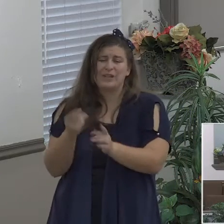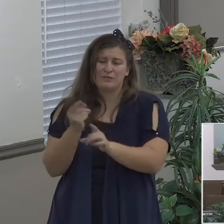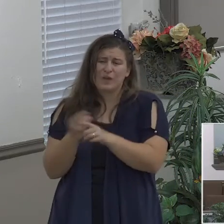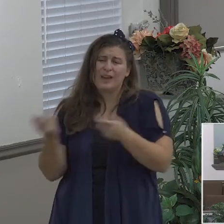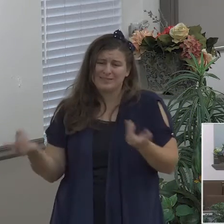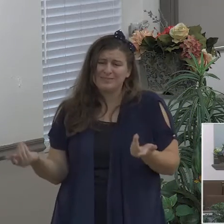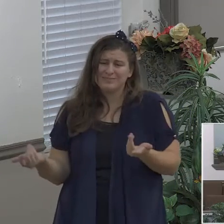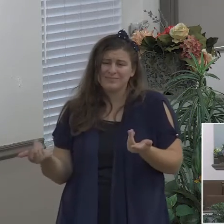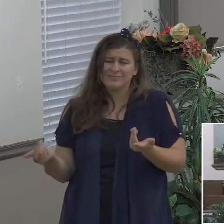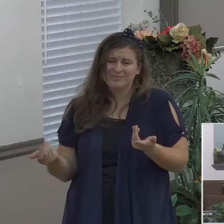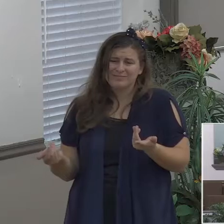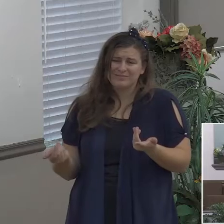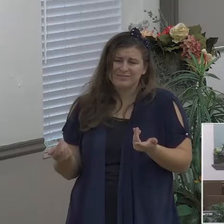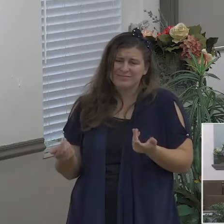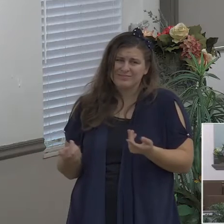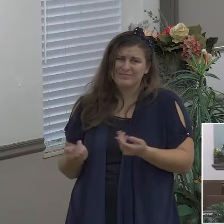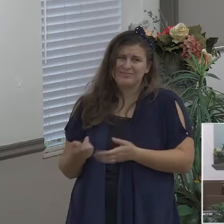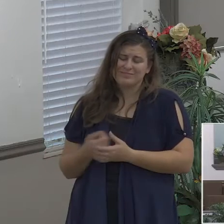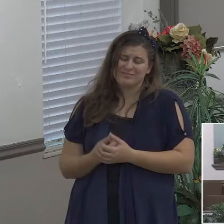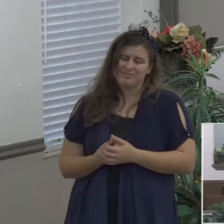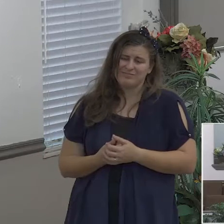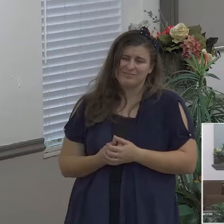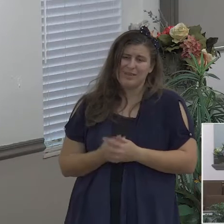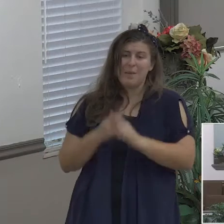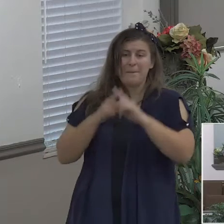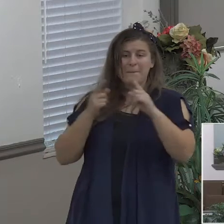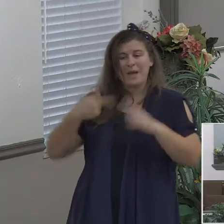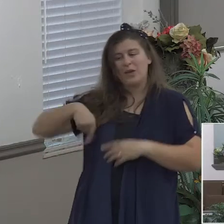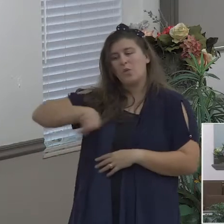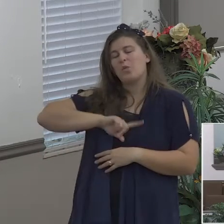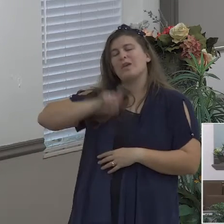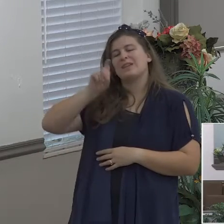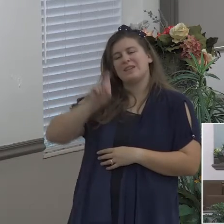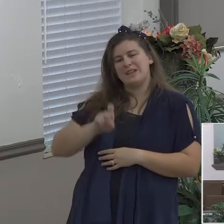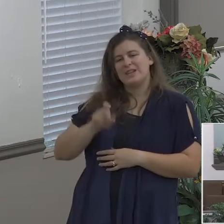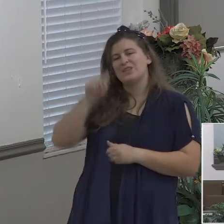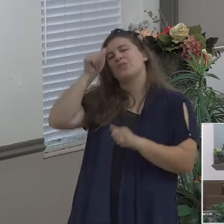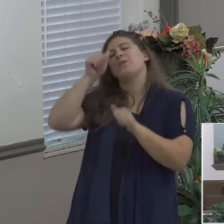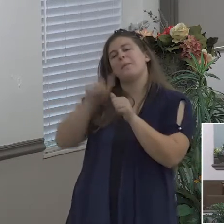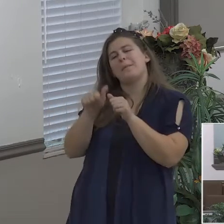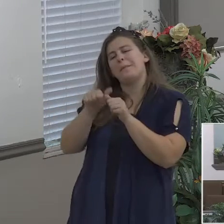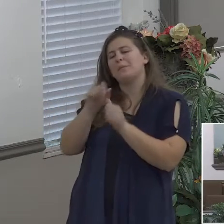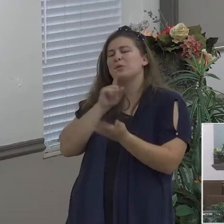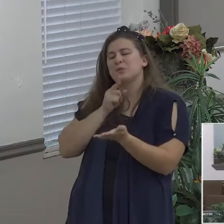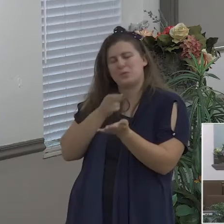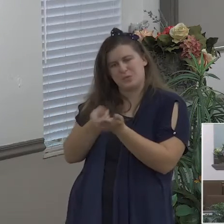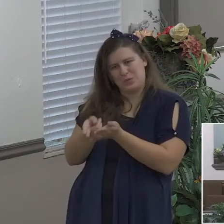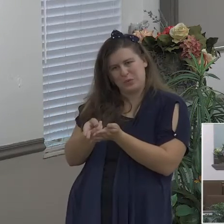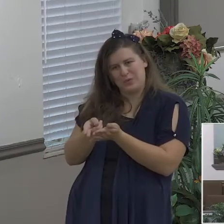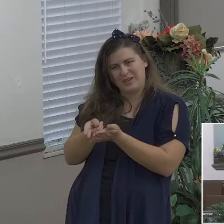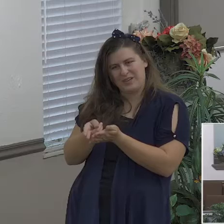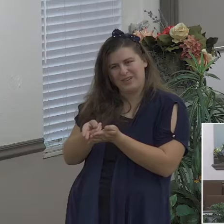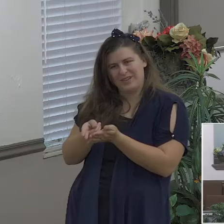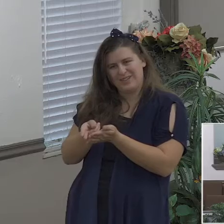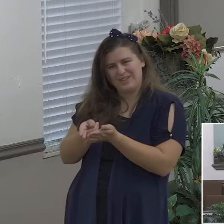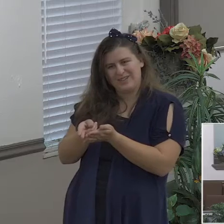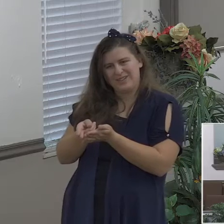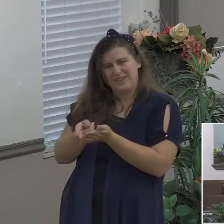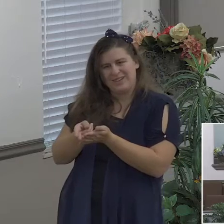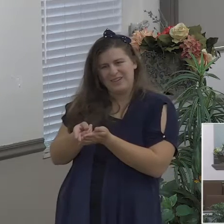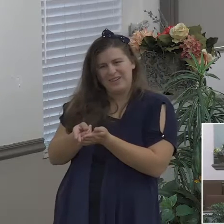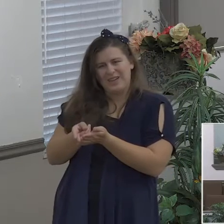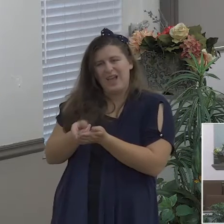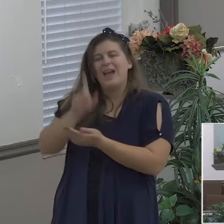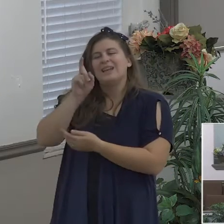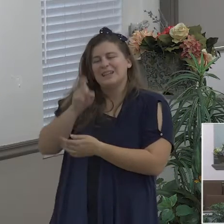got to come back to the truth we got to come back to what is my knowledge of God there's something in 2nd